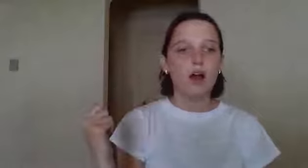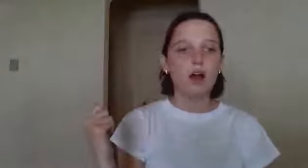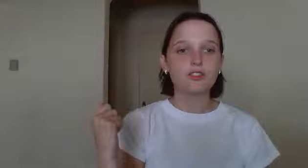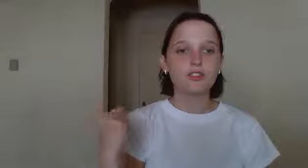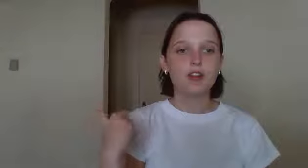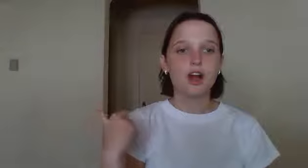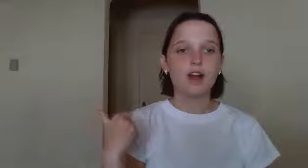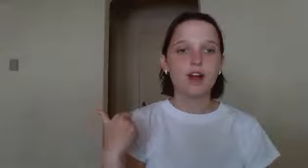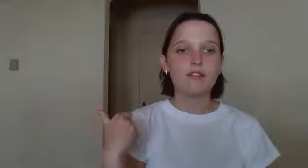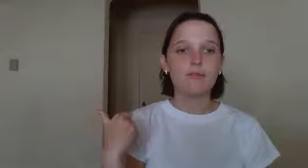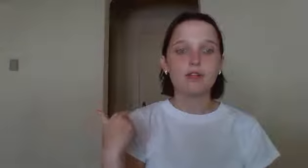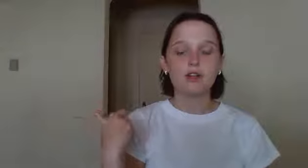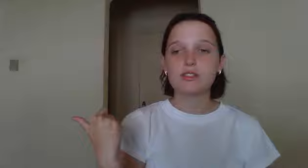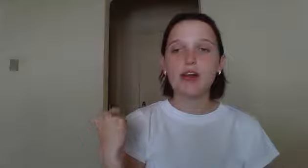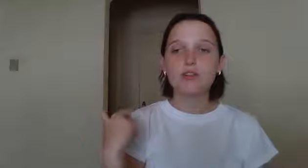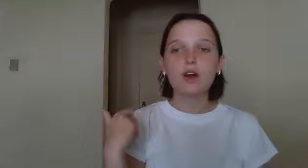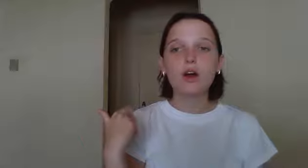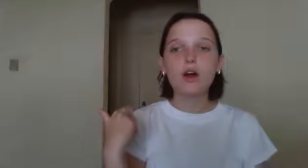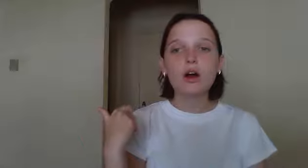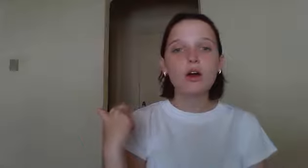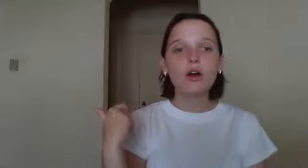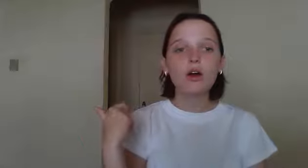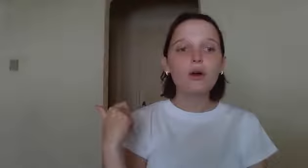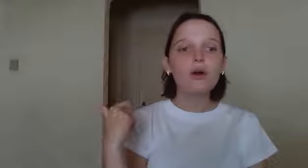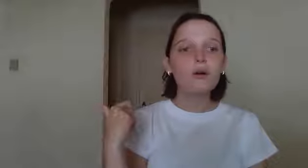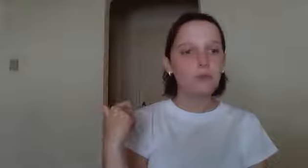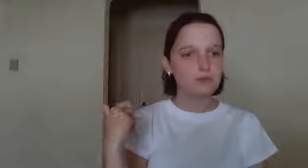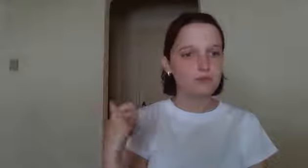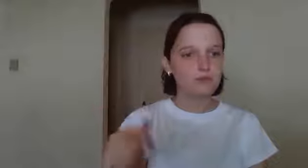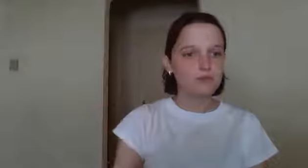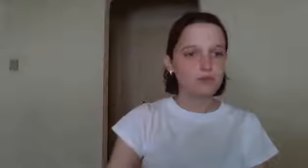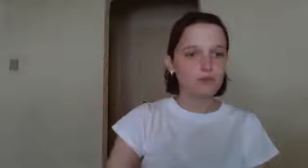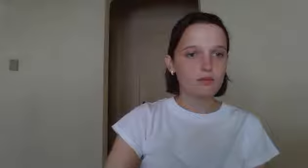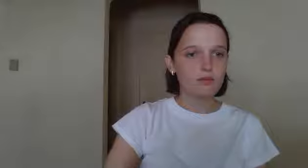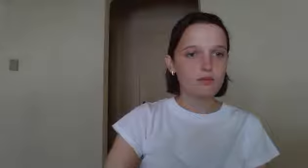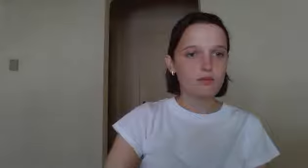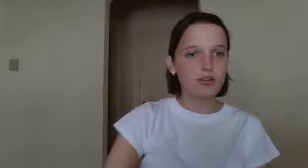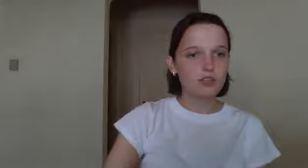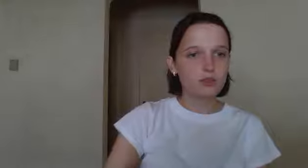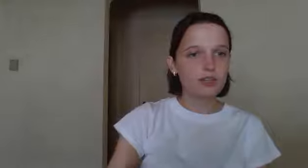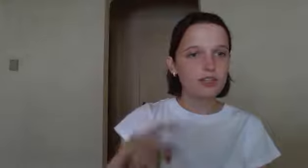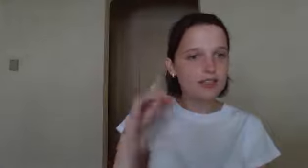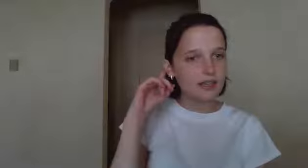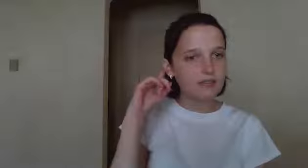Next word, listen,